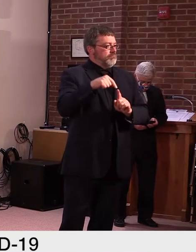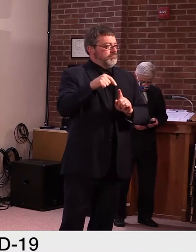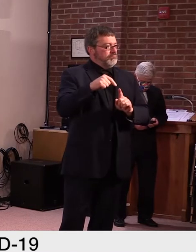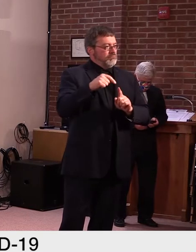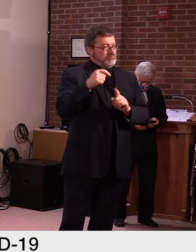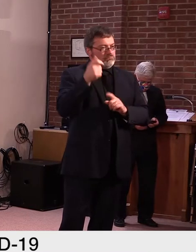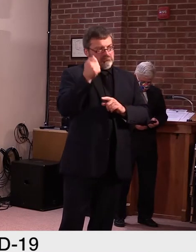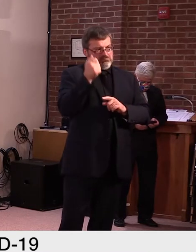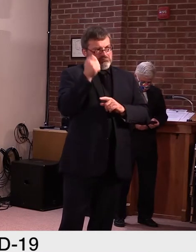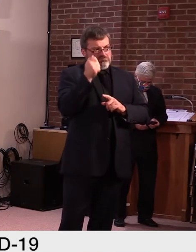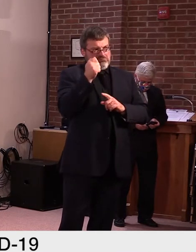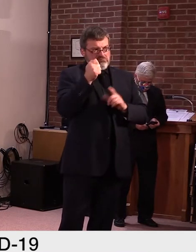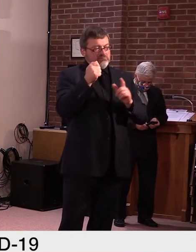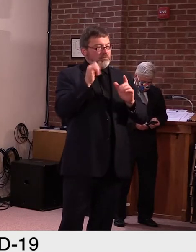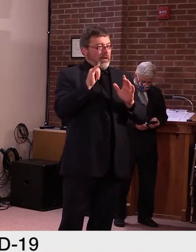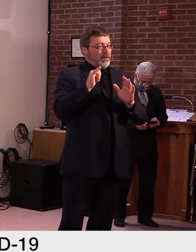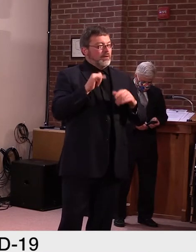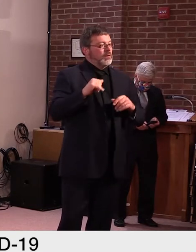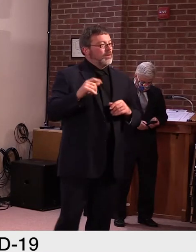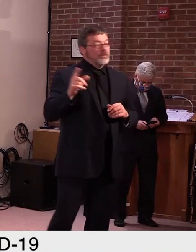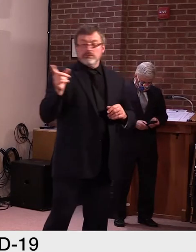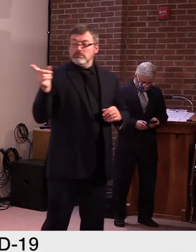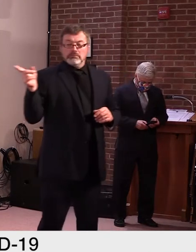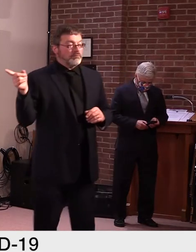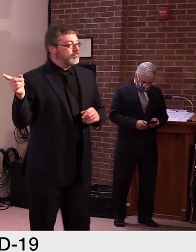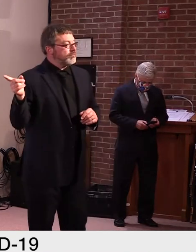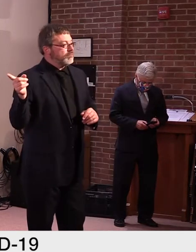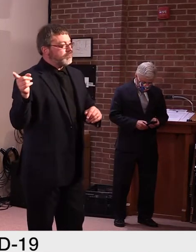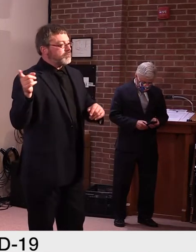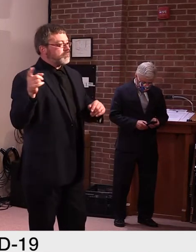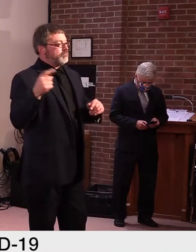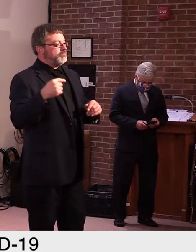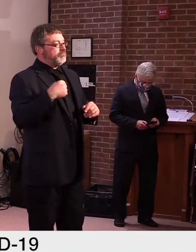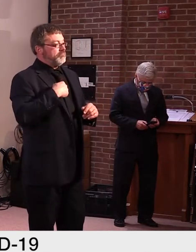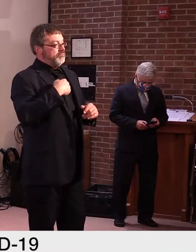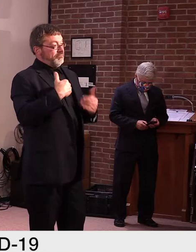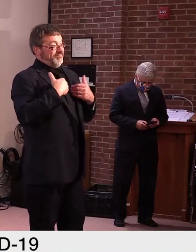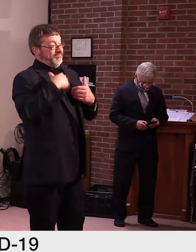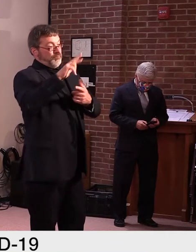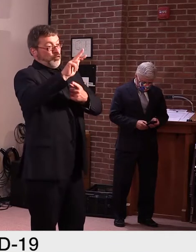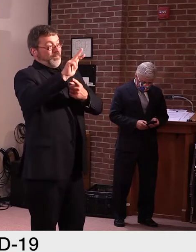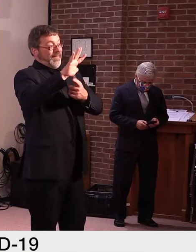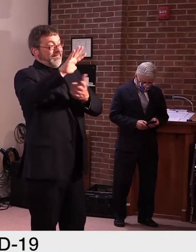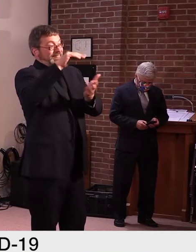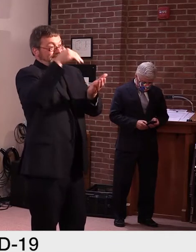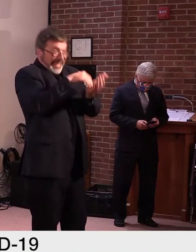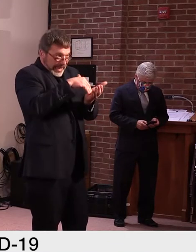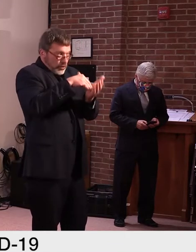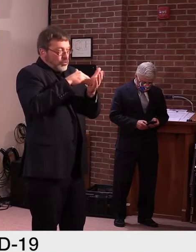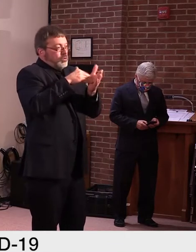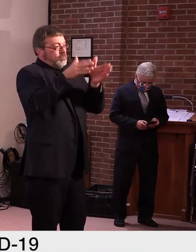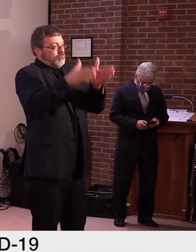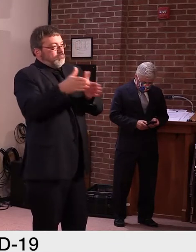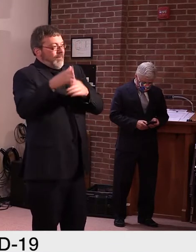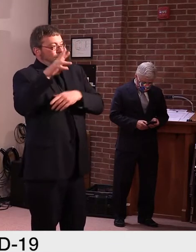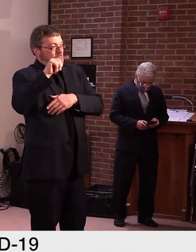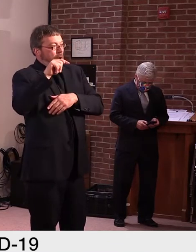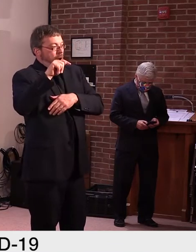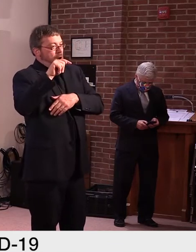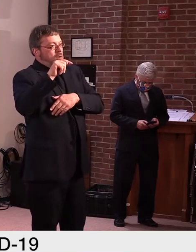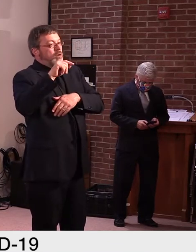about 35,000, uh, unemployed Vermonters at this point between unemployment and, and the PUA.